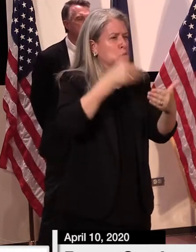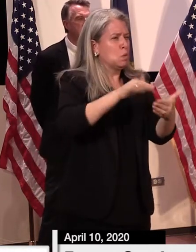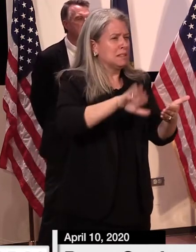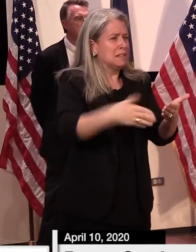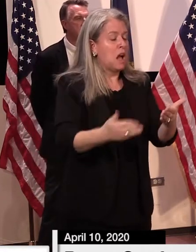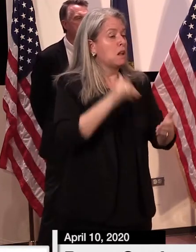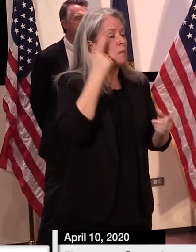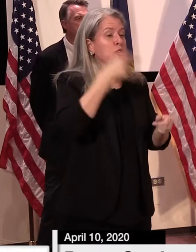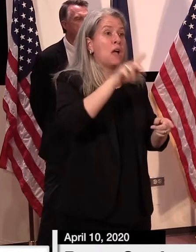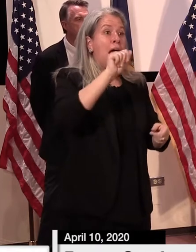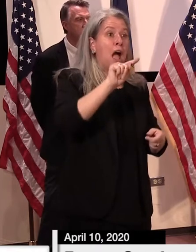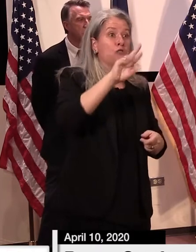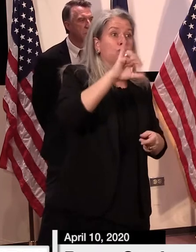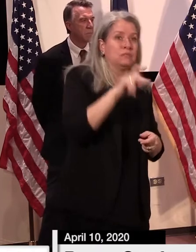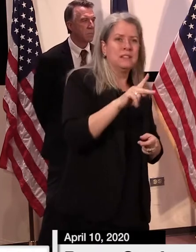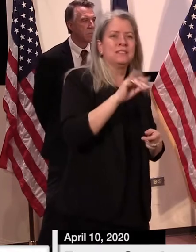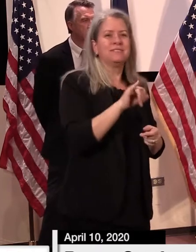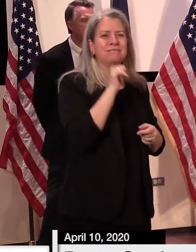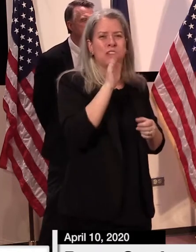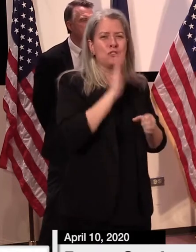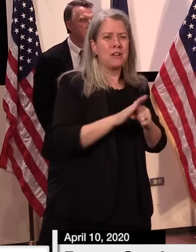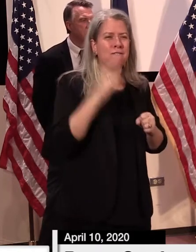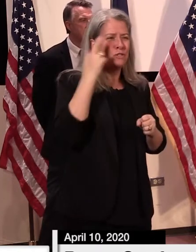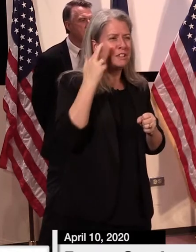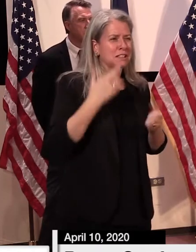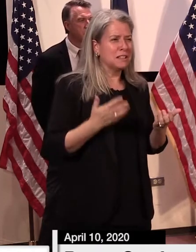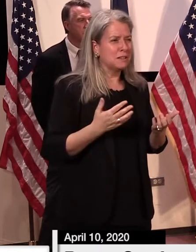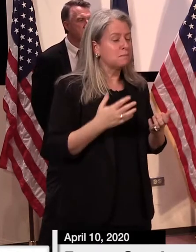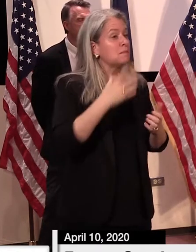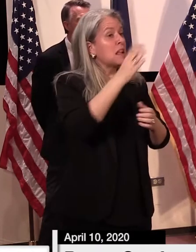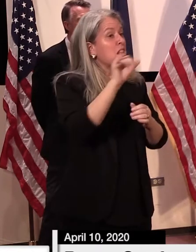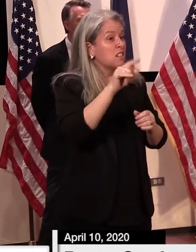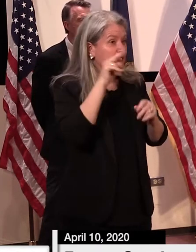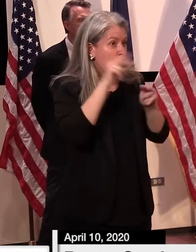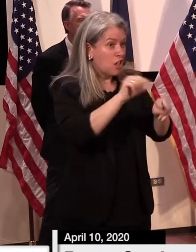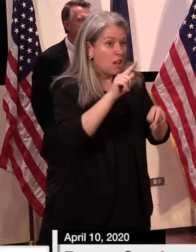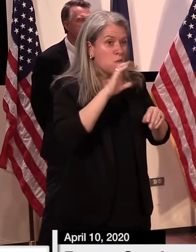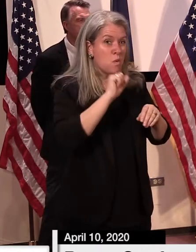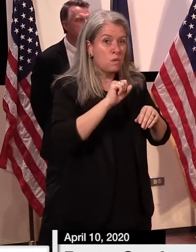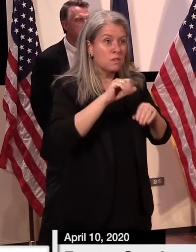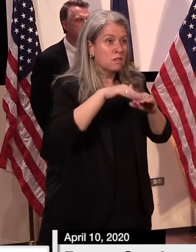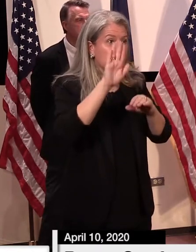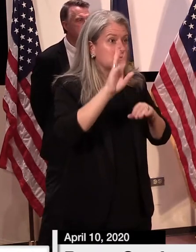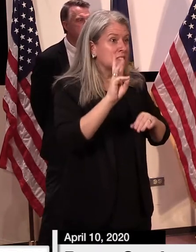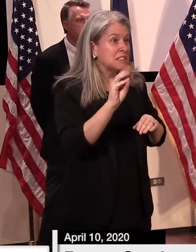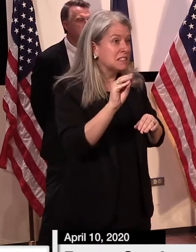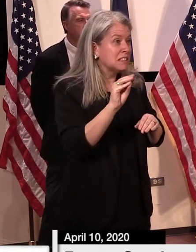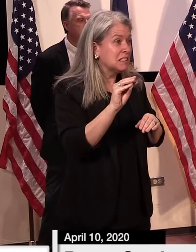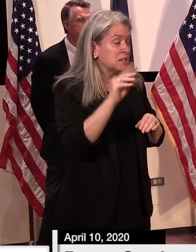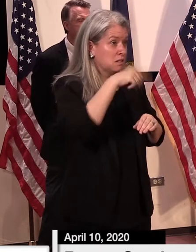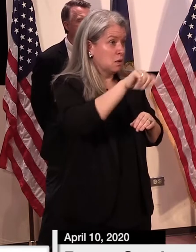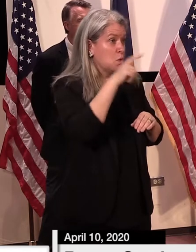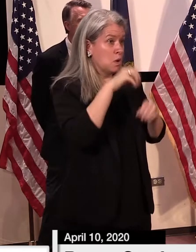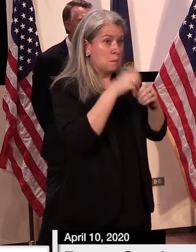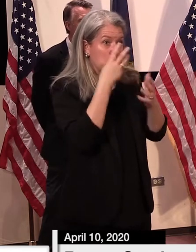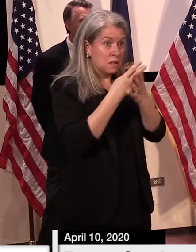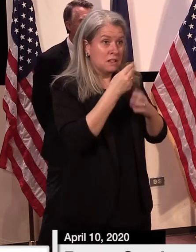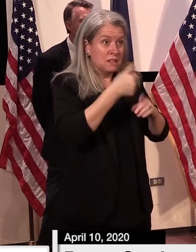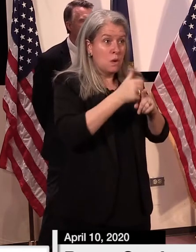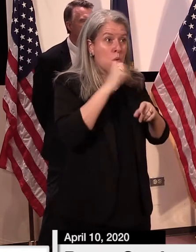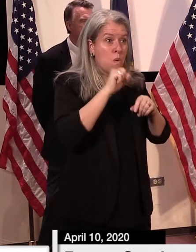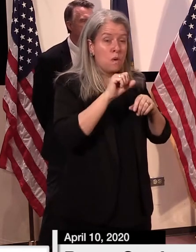population, there are some hardcore criminals in here